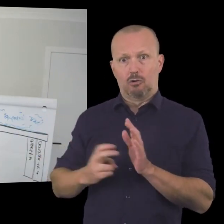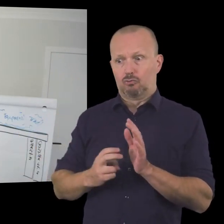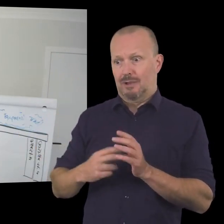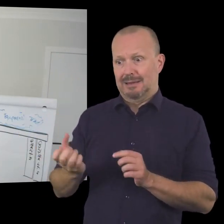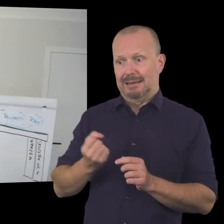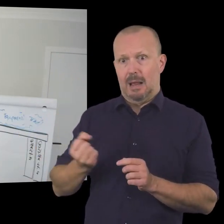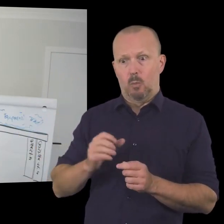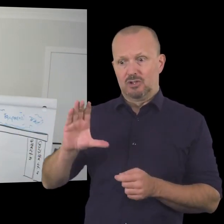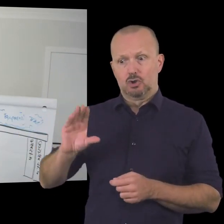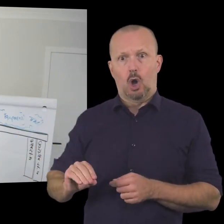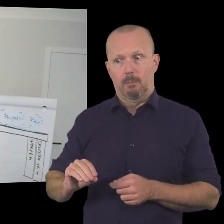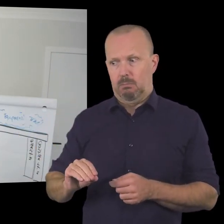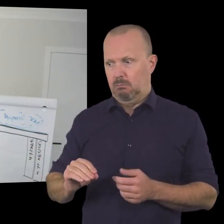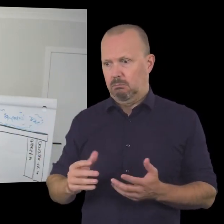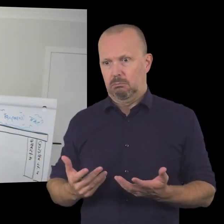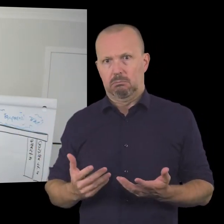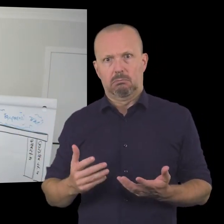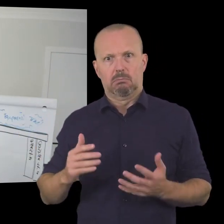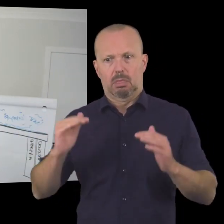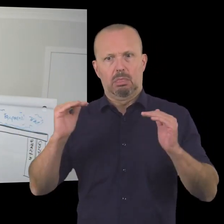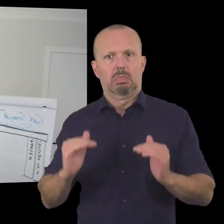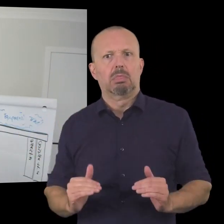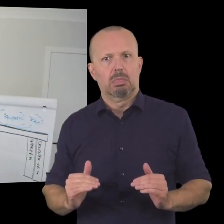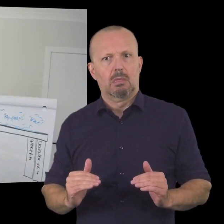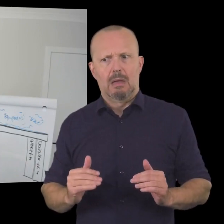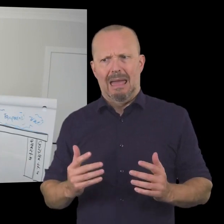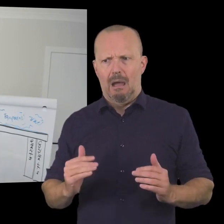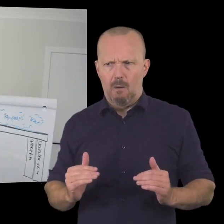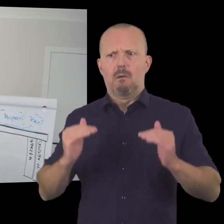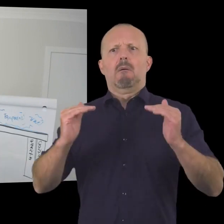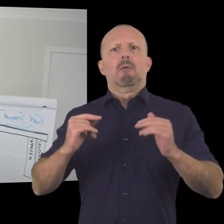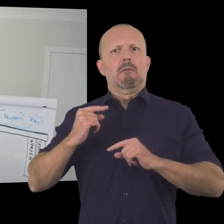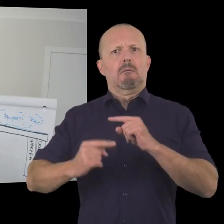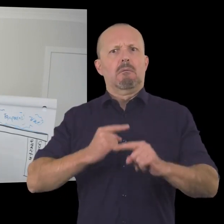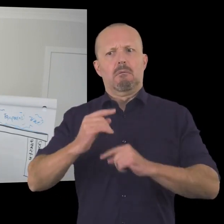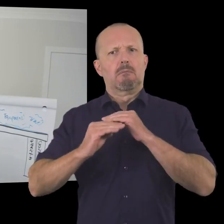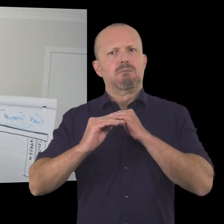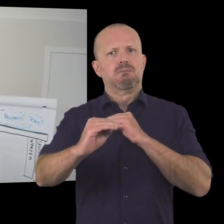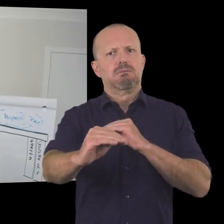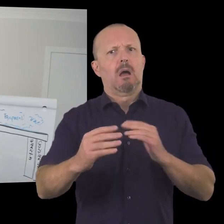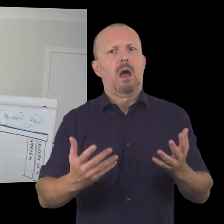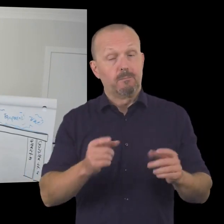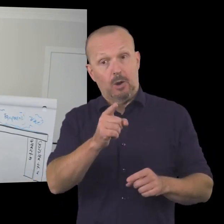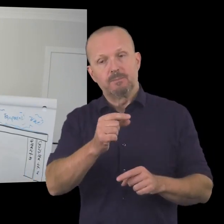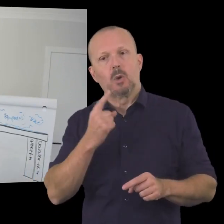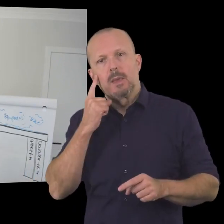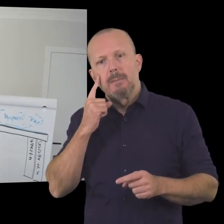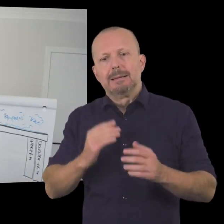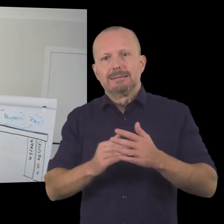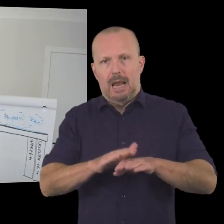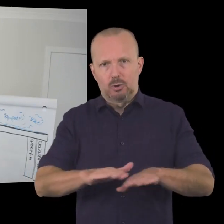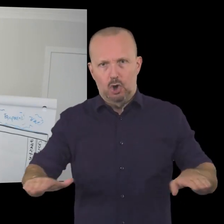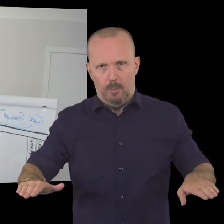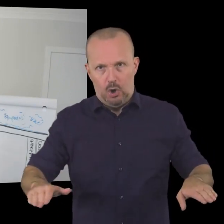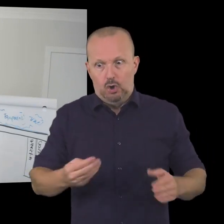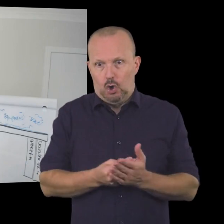once uh that contract income stops coming in so i want you to think about table table table